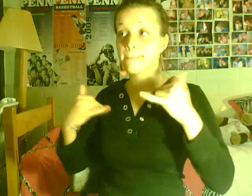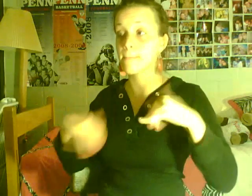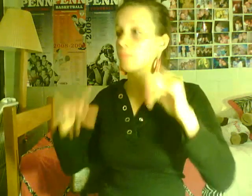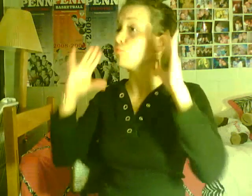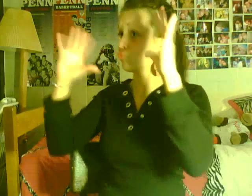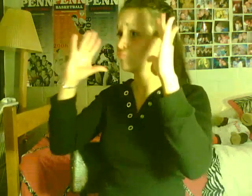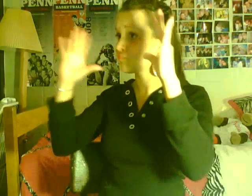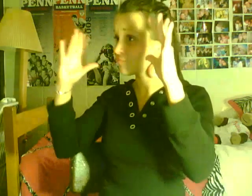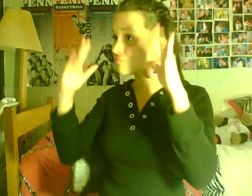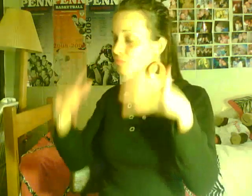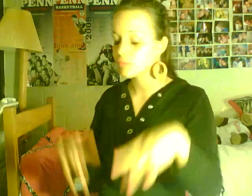No, get away.